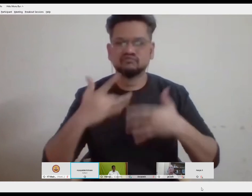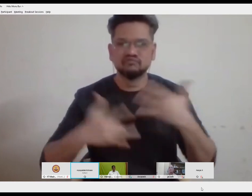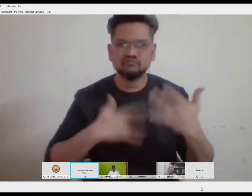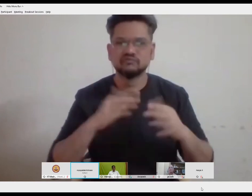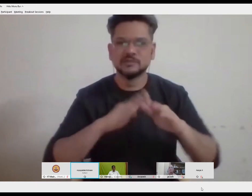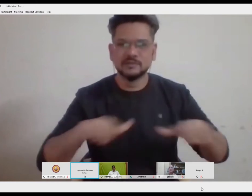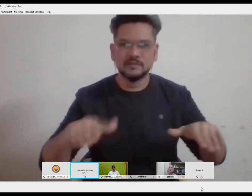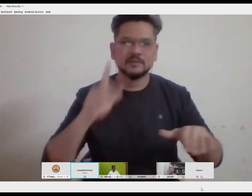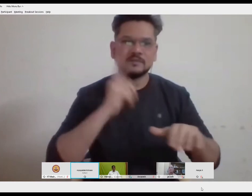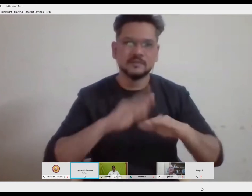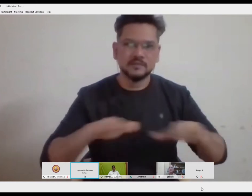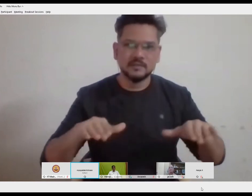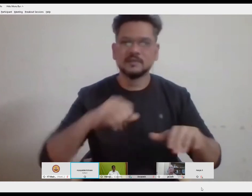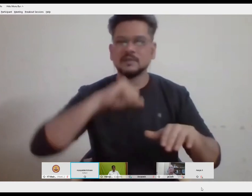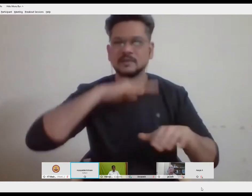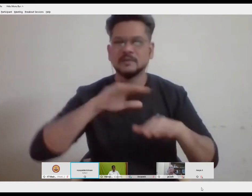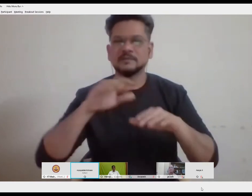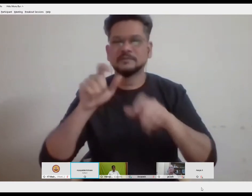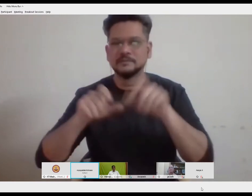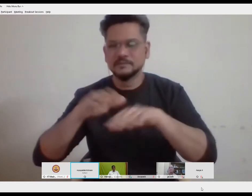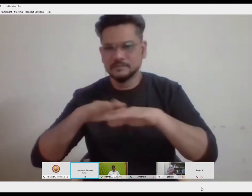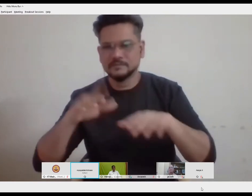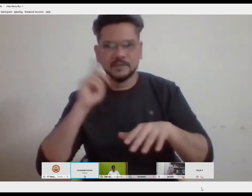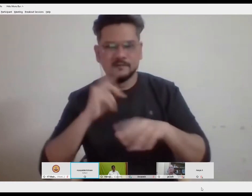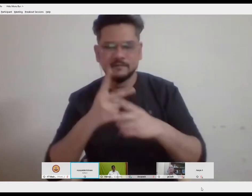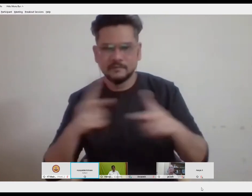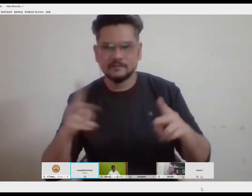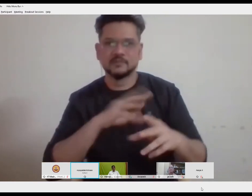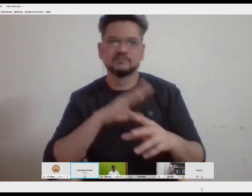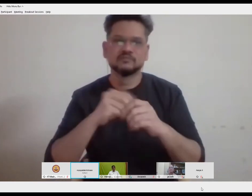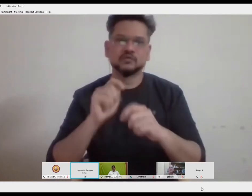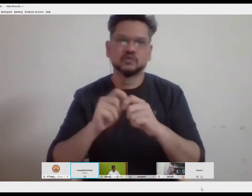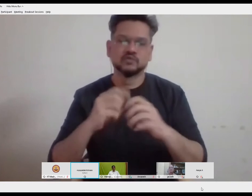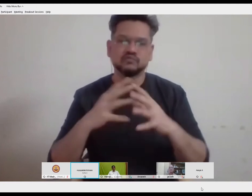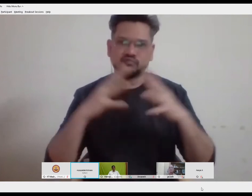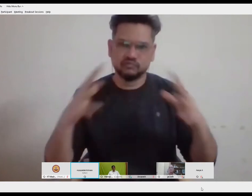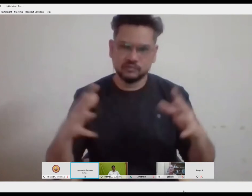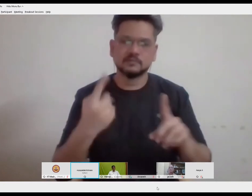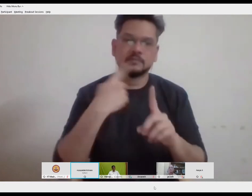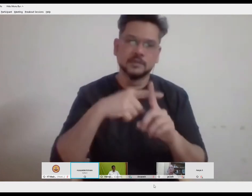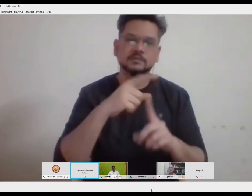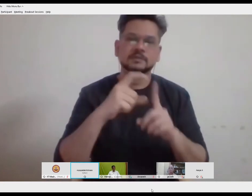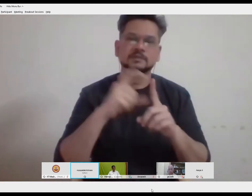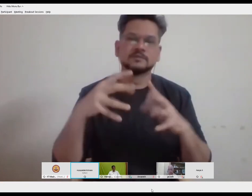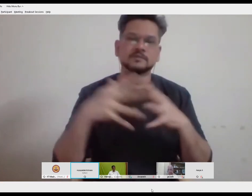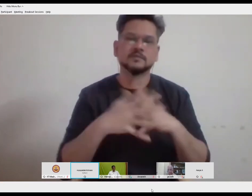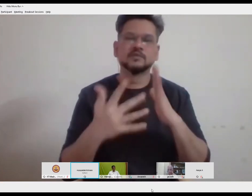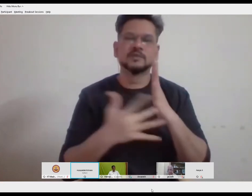am a technical advisor with an international NGO called Deaf Child Worldwide so